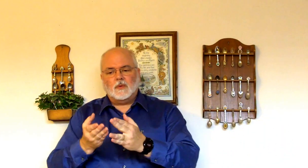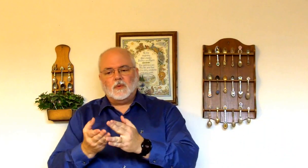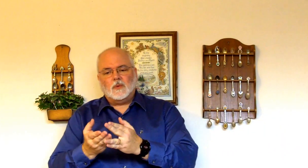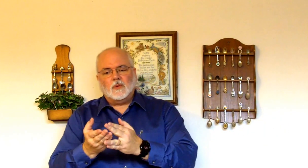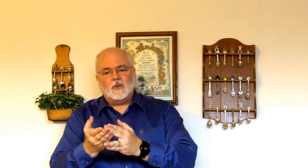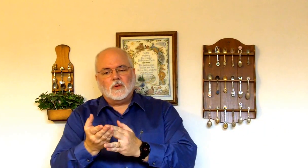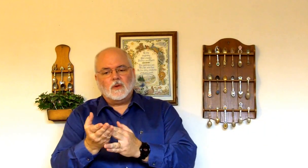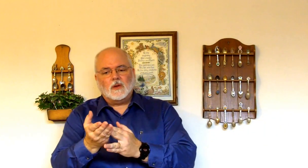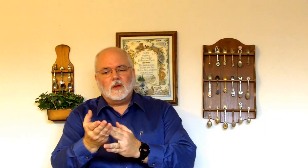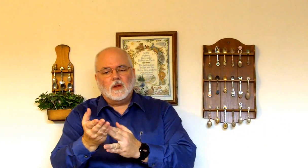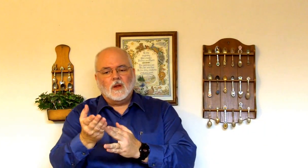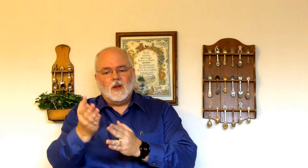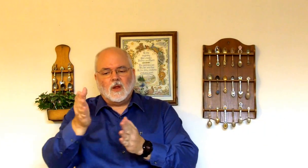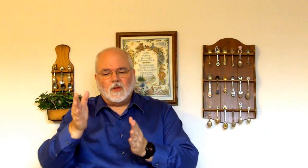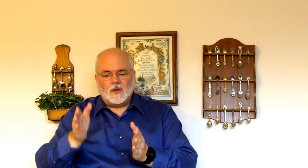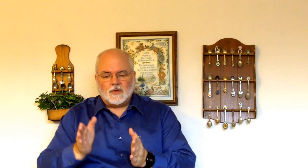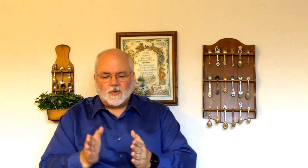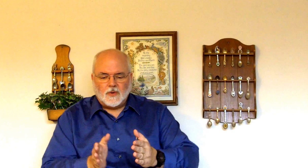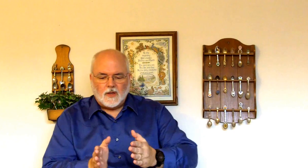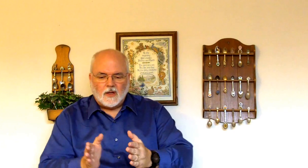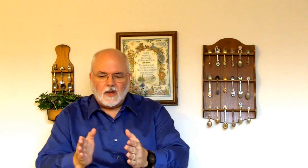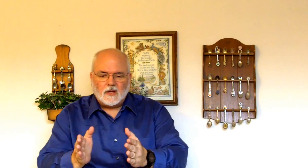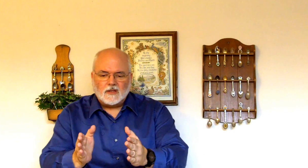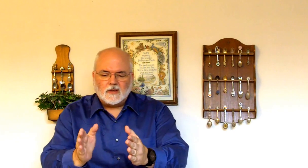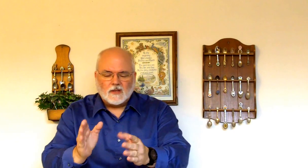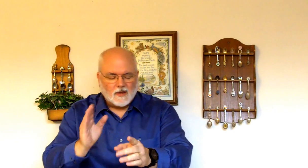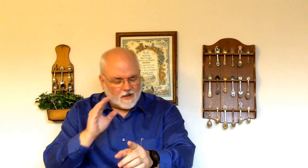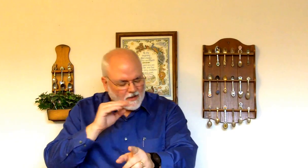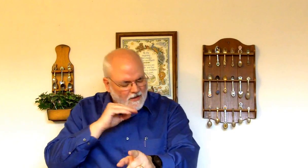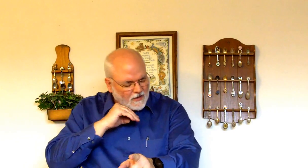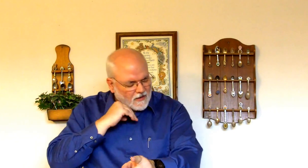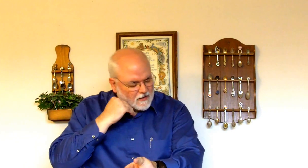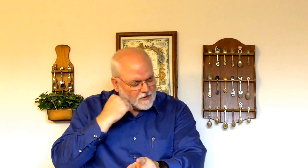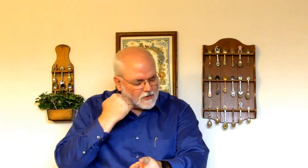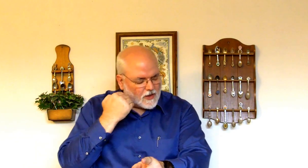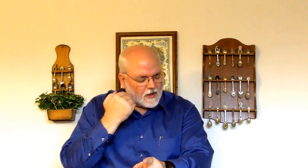the streets in shame